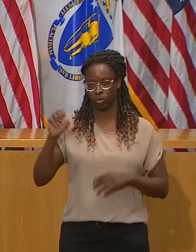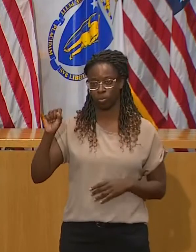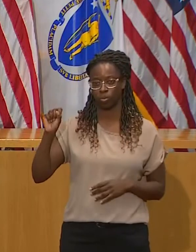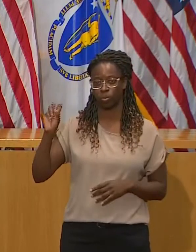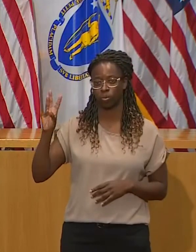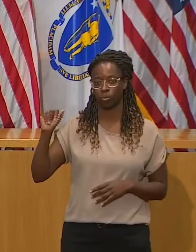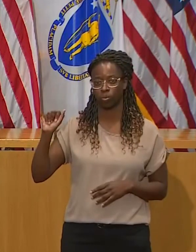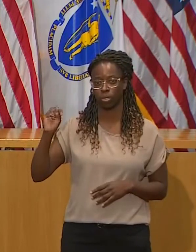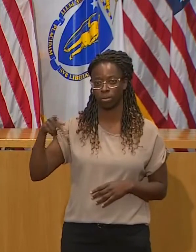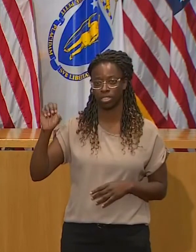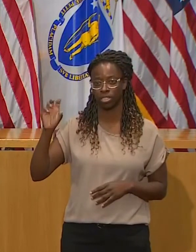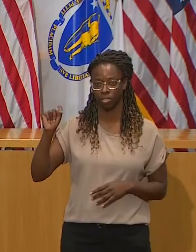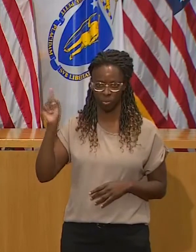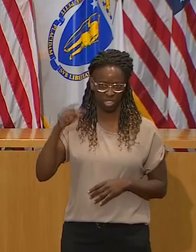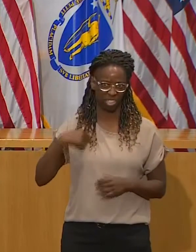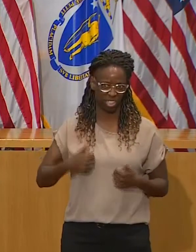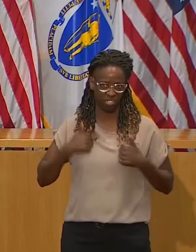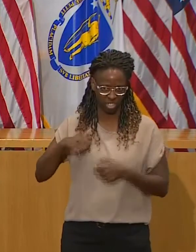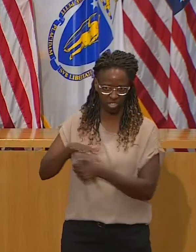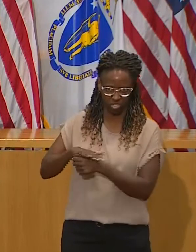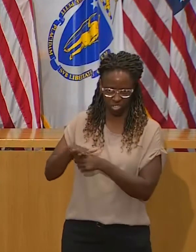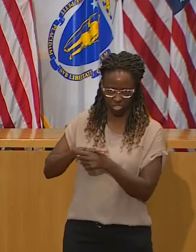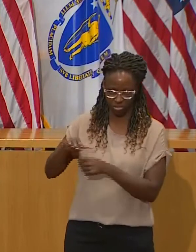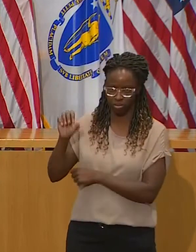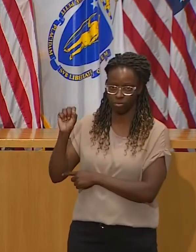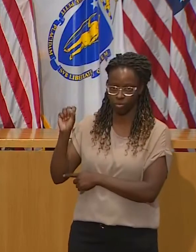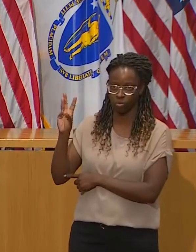Swampscot is considered to be a high-risk community right now.